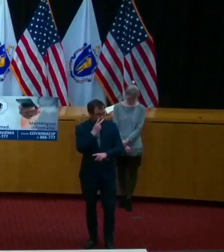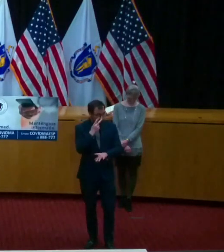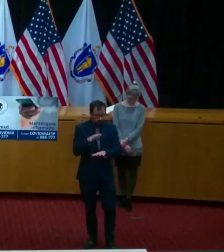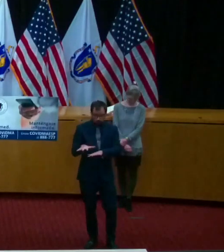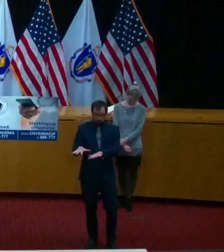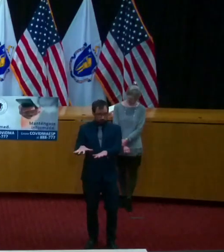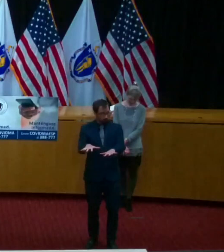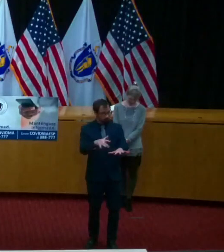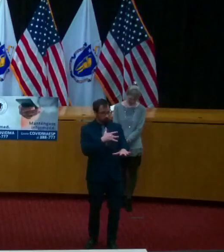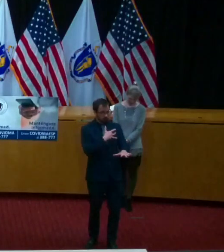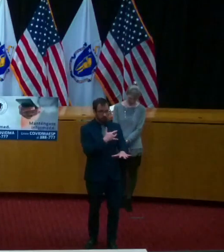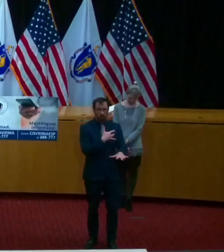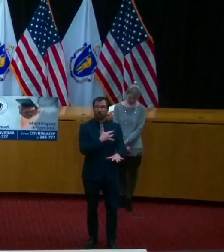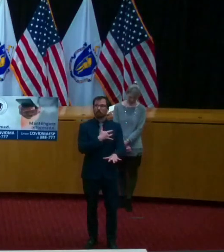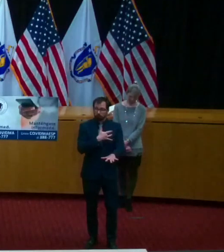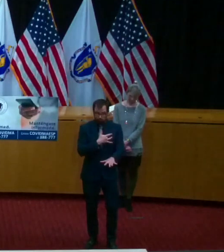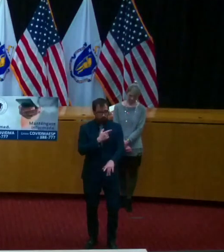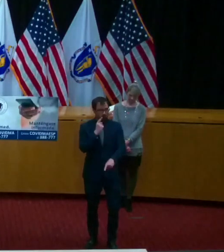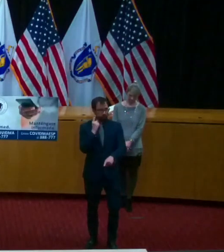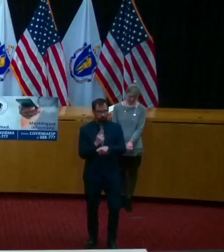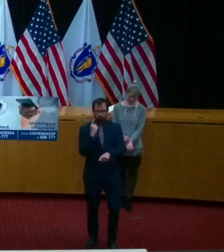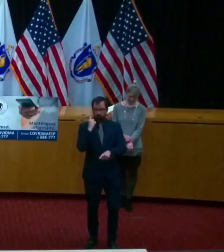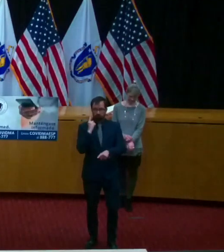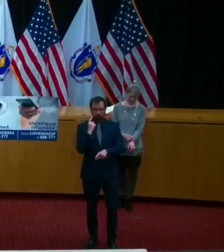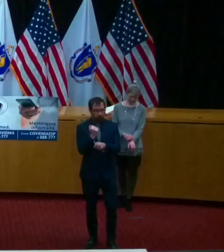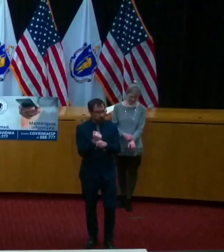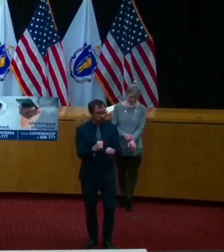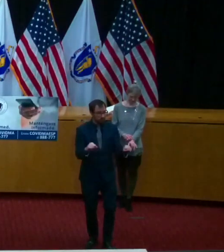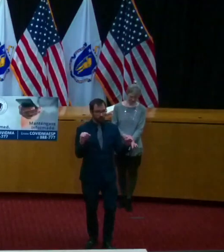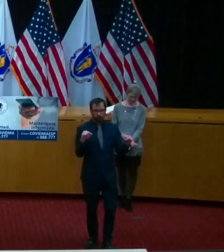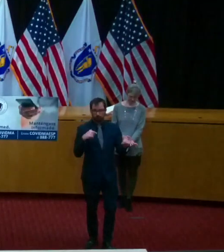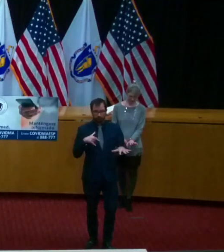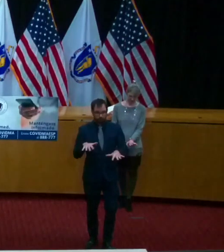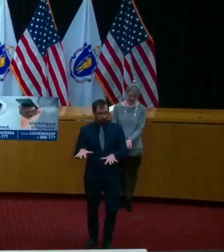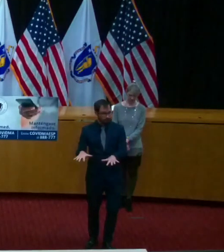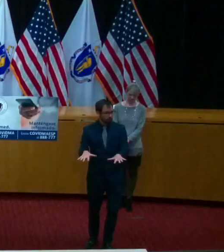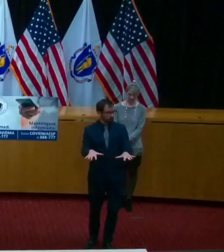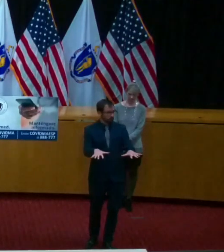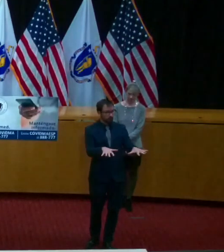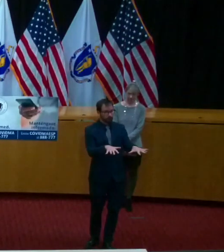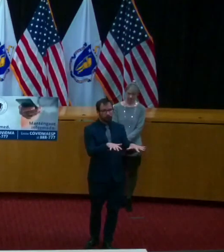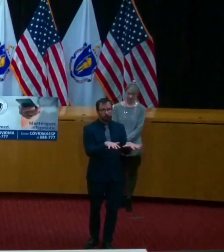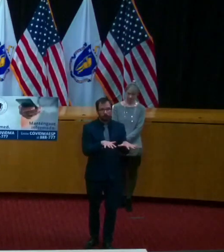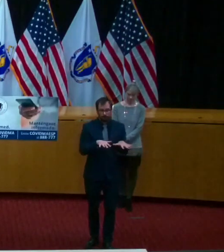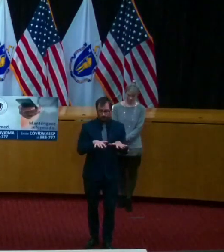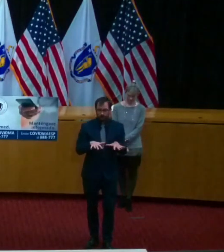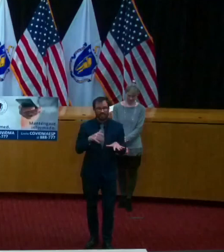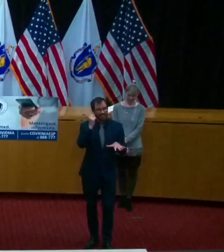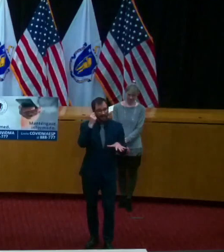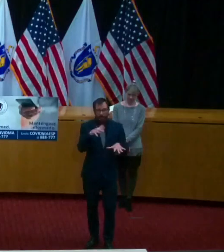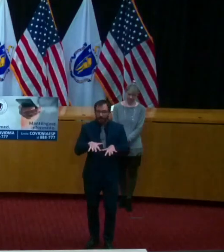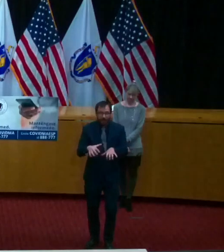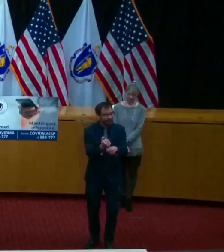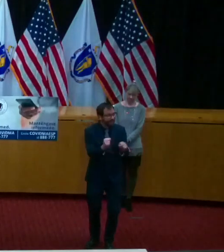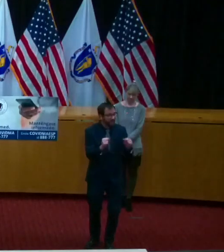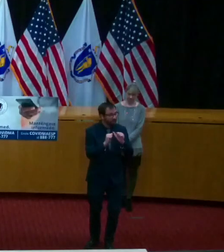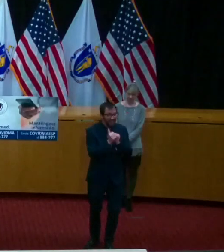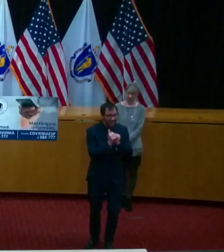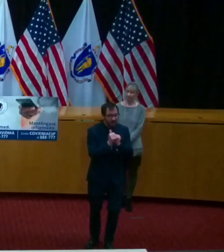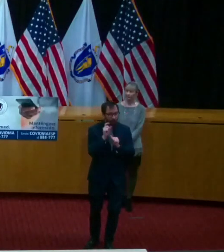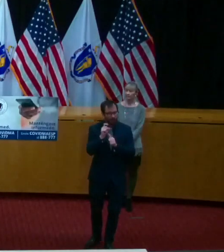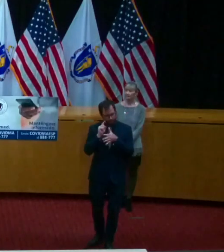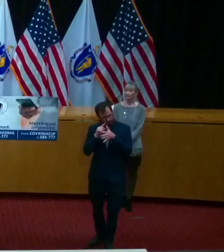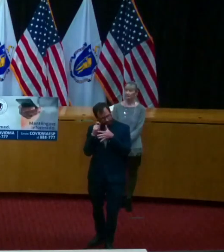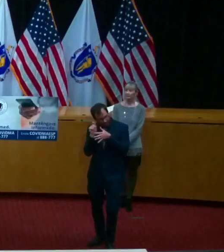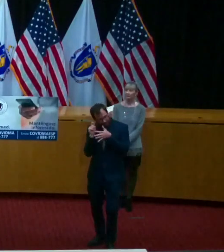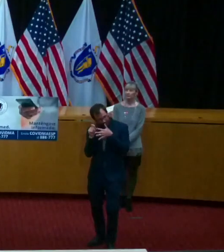and that the data the prerequisites about what's actually going on on the ground here in massachusetts support that kind